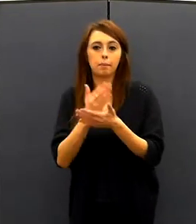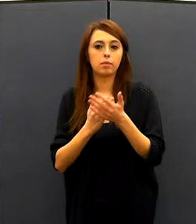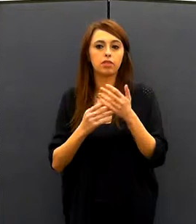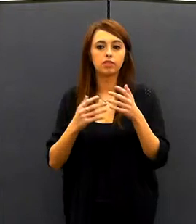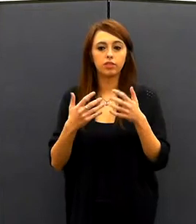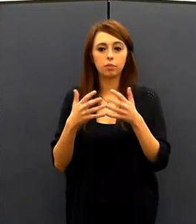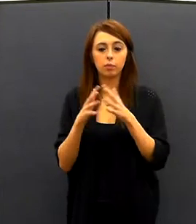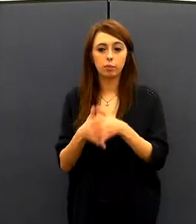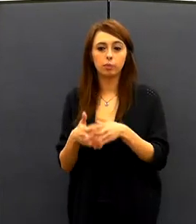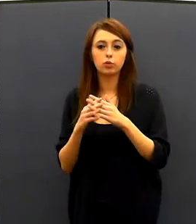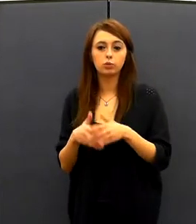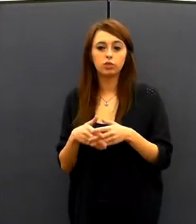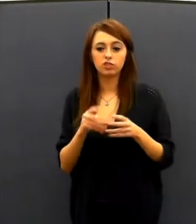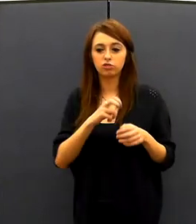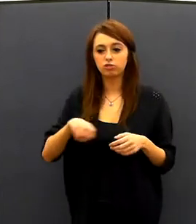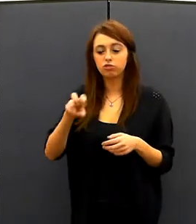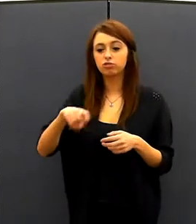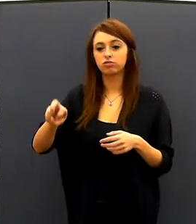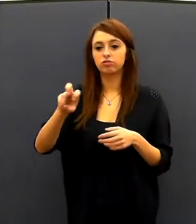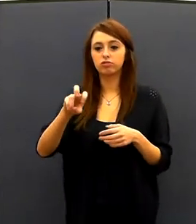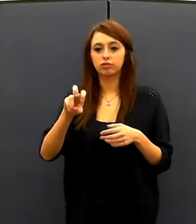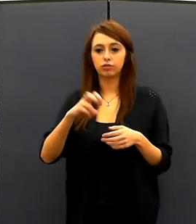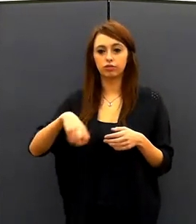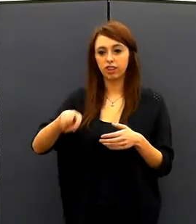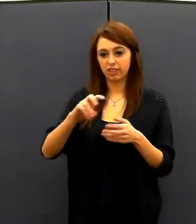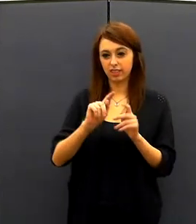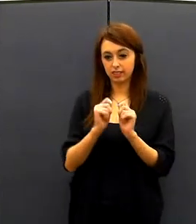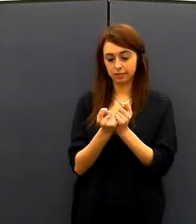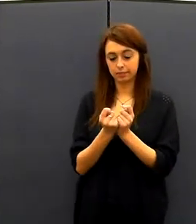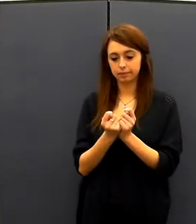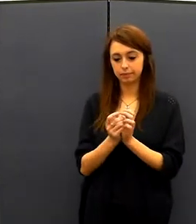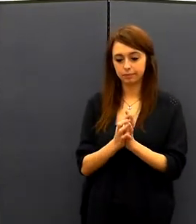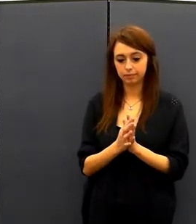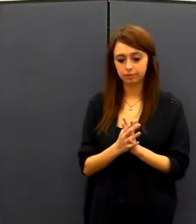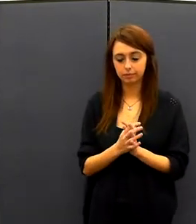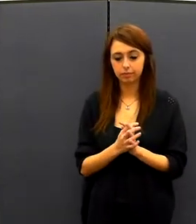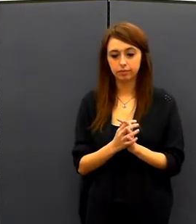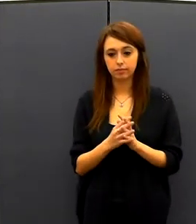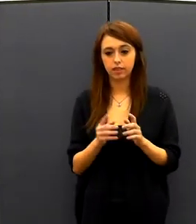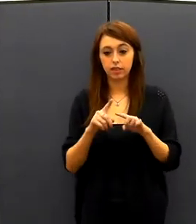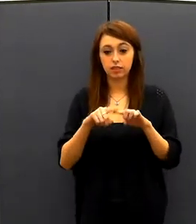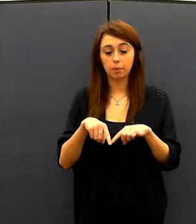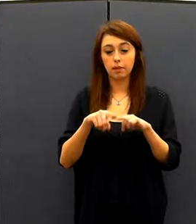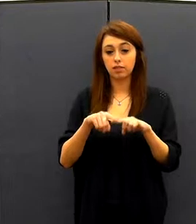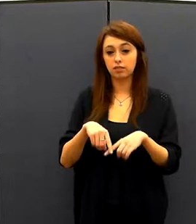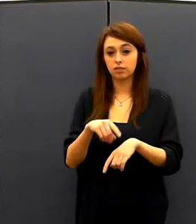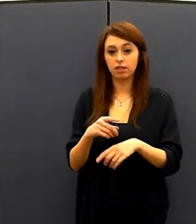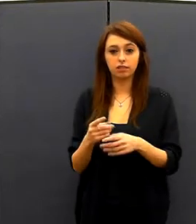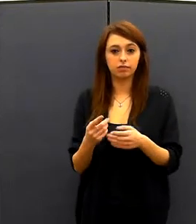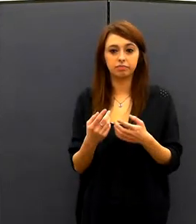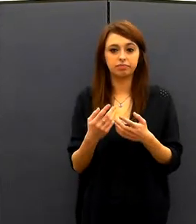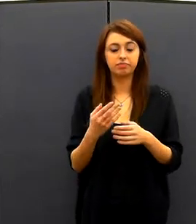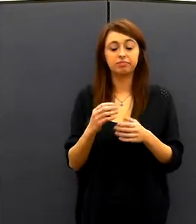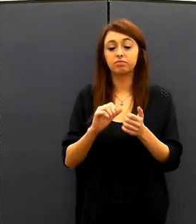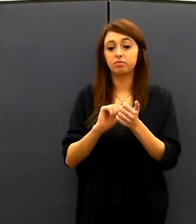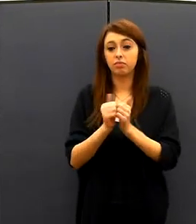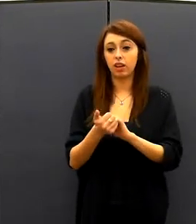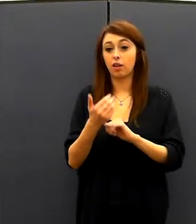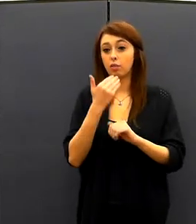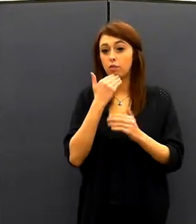of the interventional school semester of how well we could perform. I was able to play on